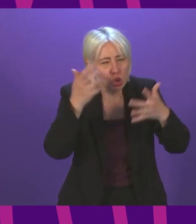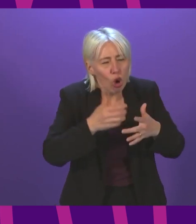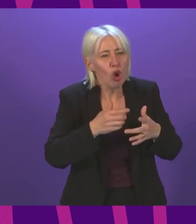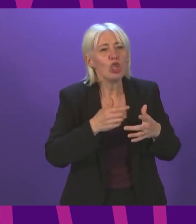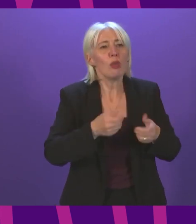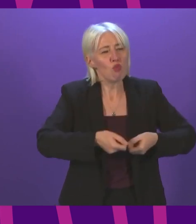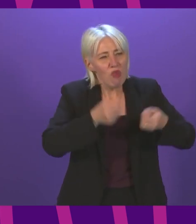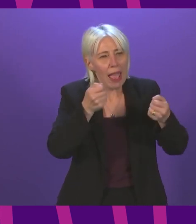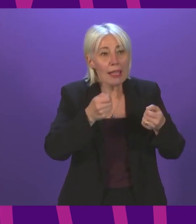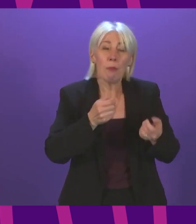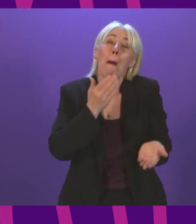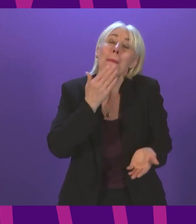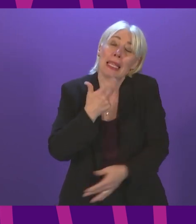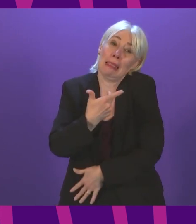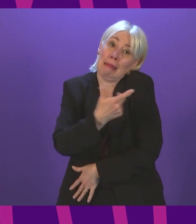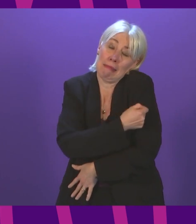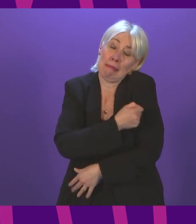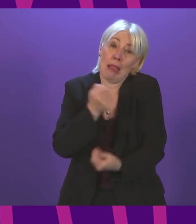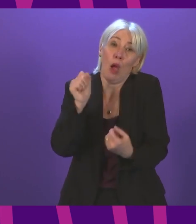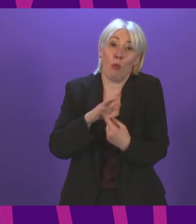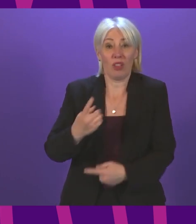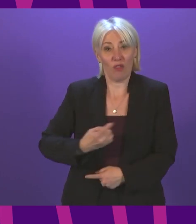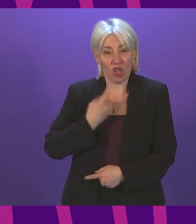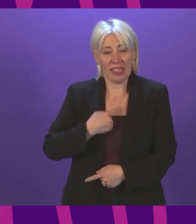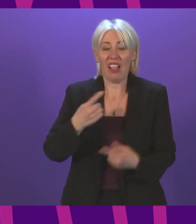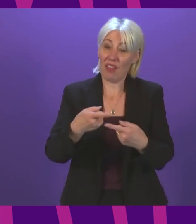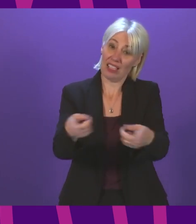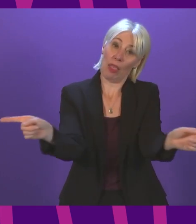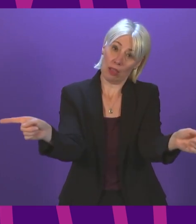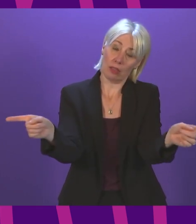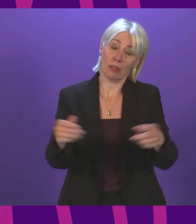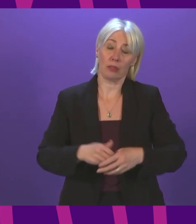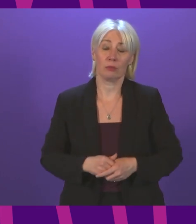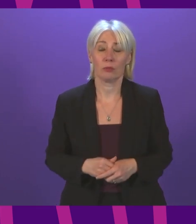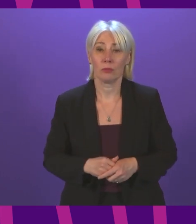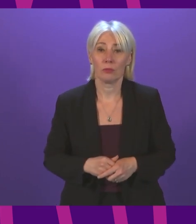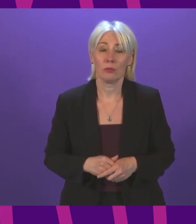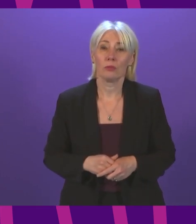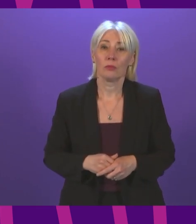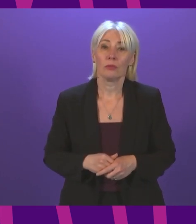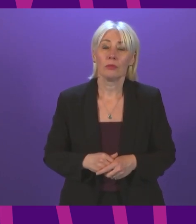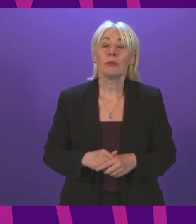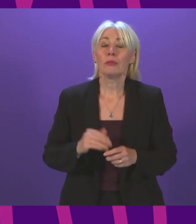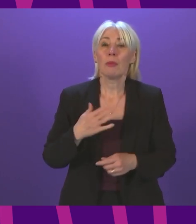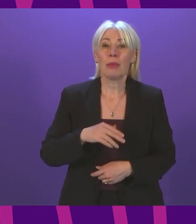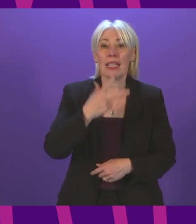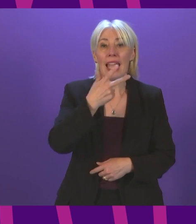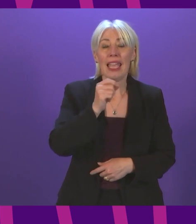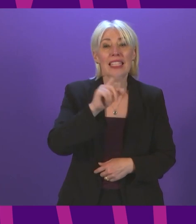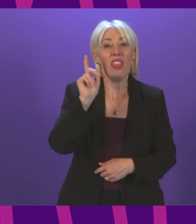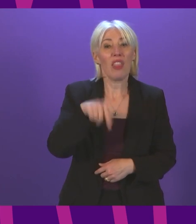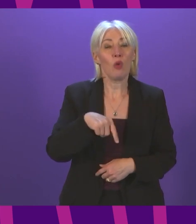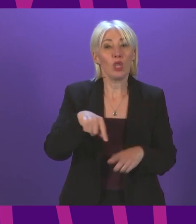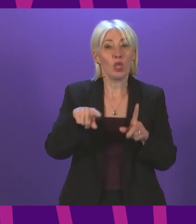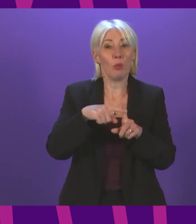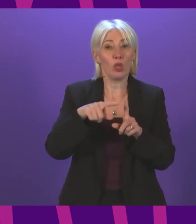it is really important for you and for others. Ross Greer to be followed by Emma Harper. Thank you. There have been 80,000 positive COVID